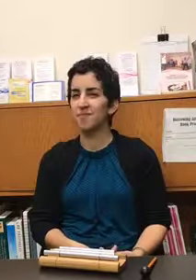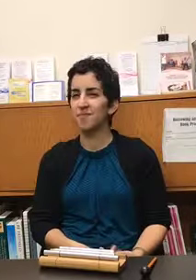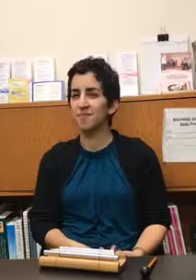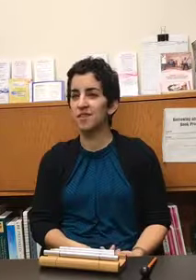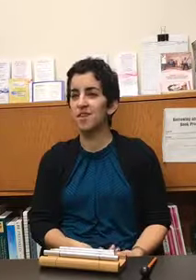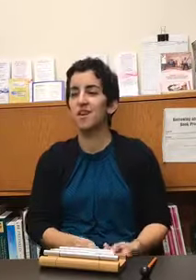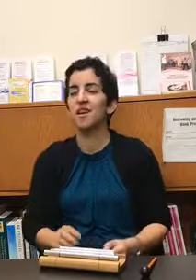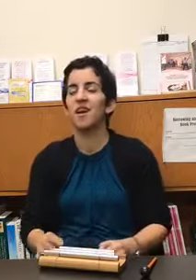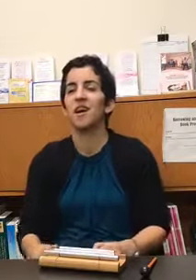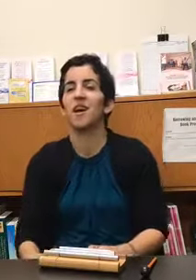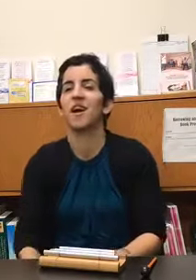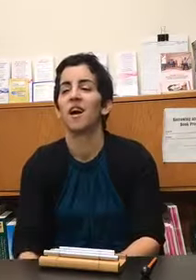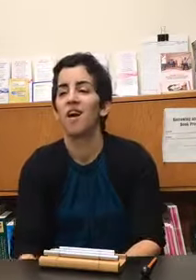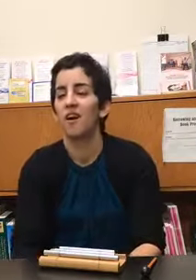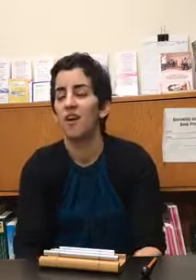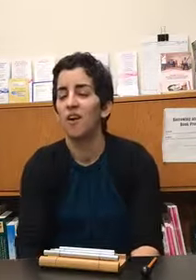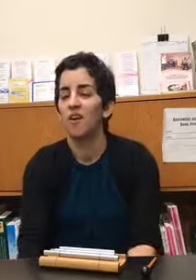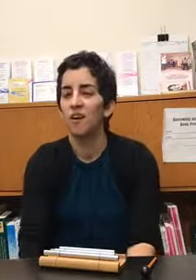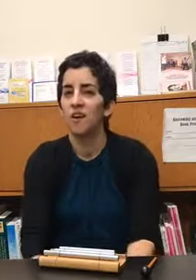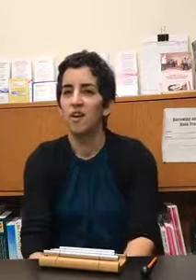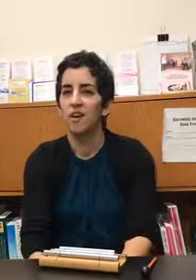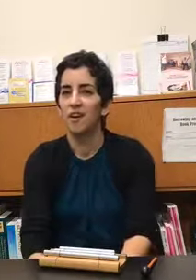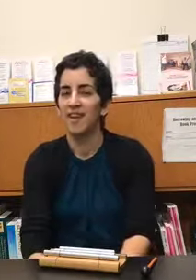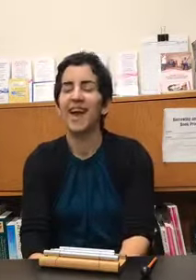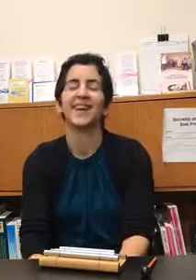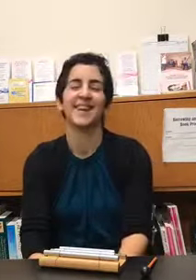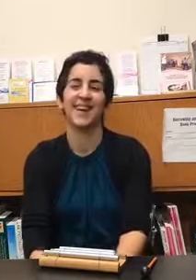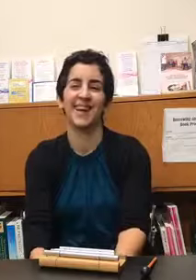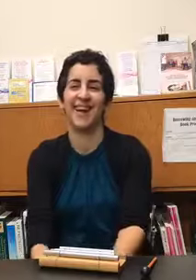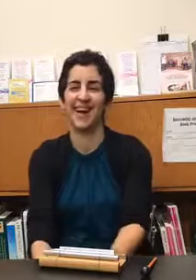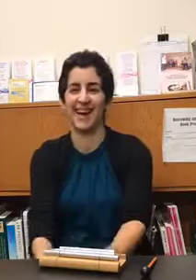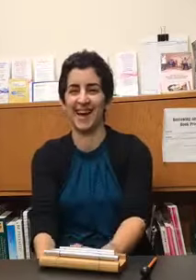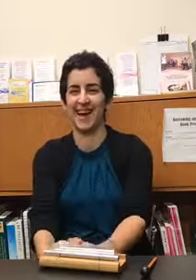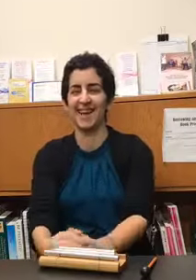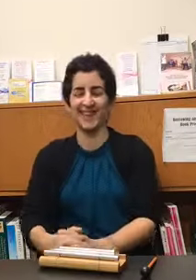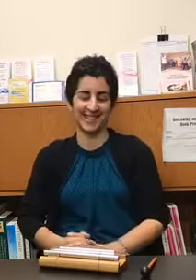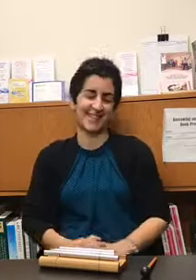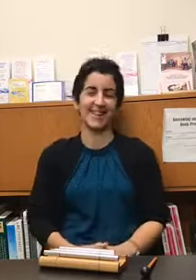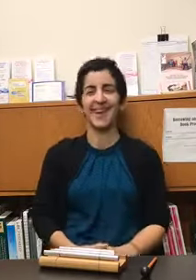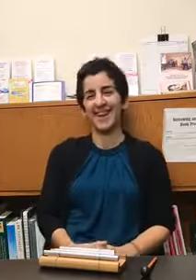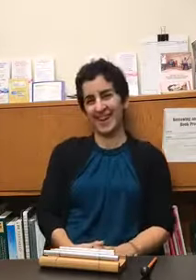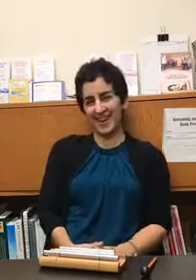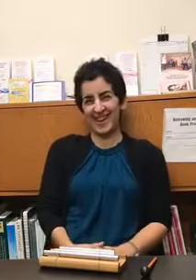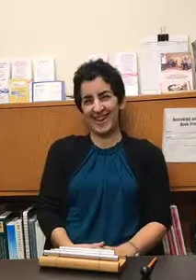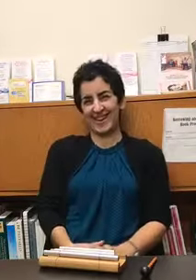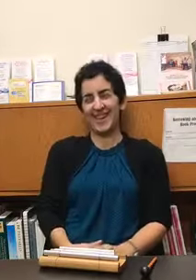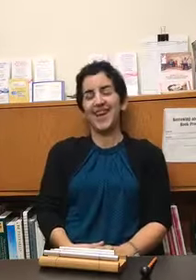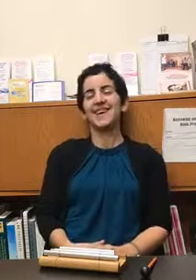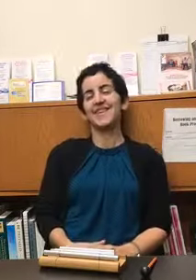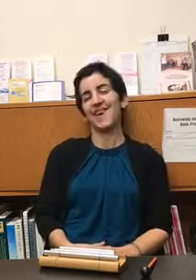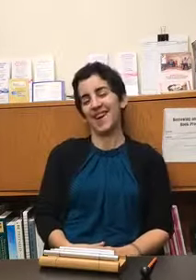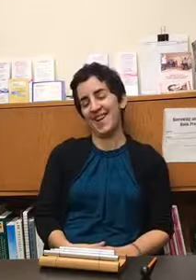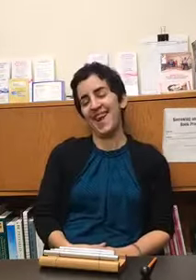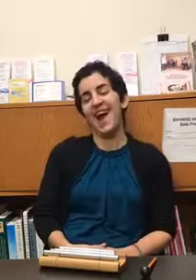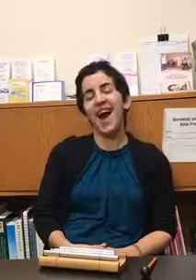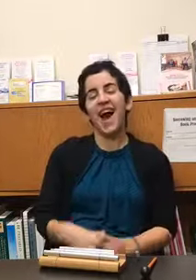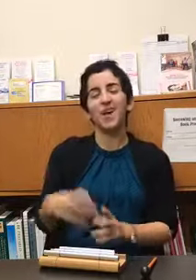messy play yeah yes talk a little bit about that sure um